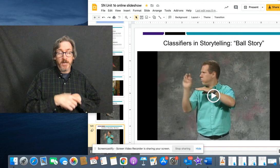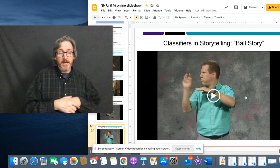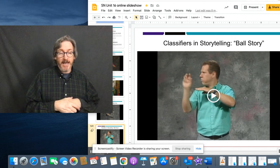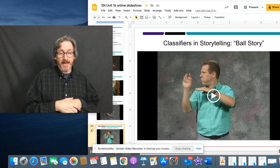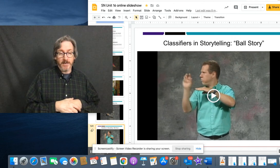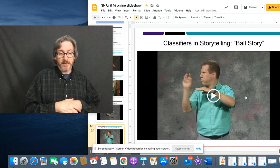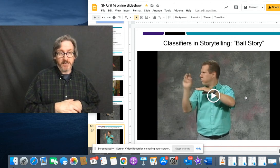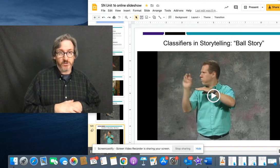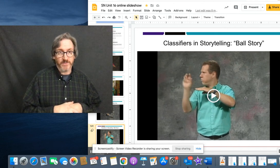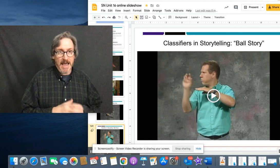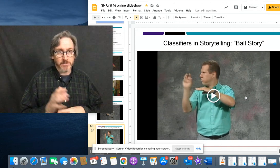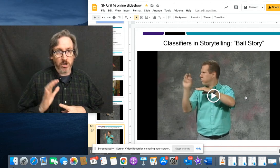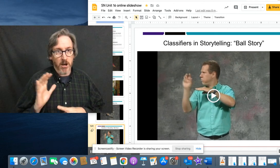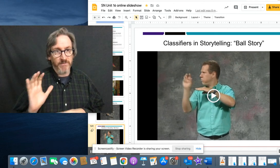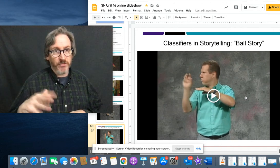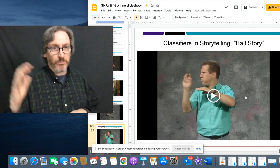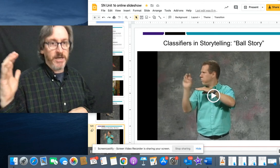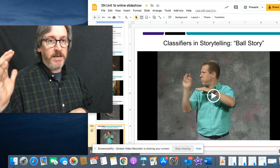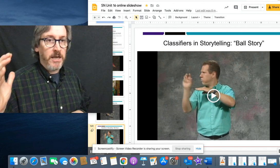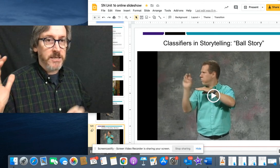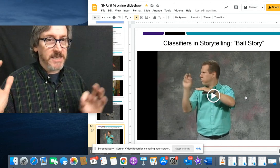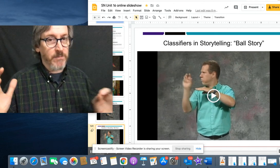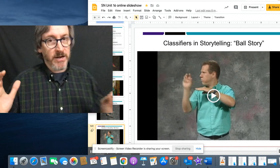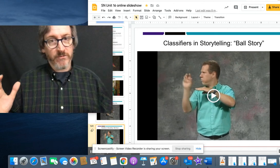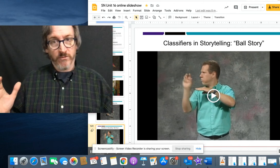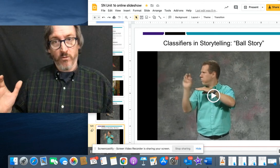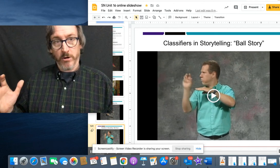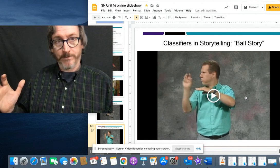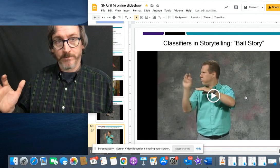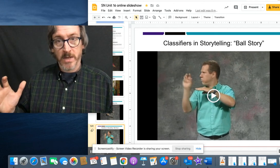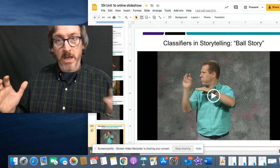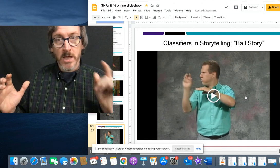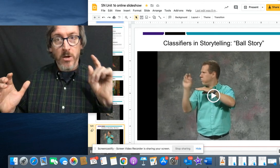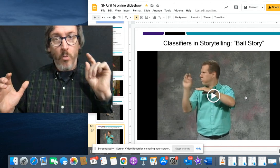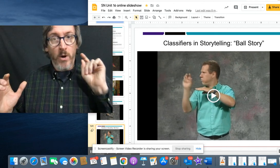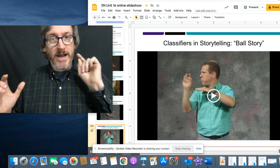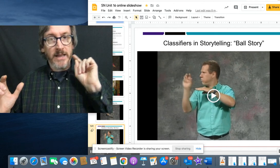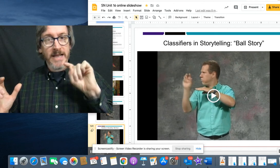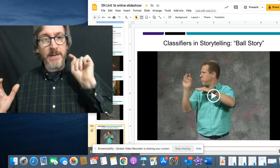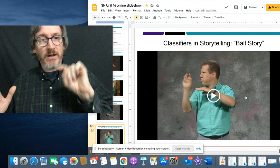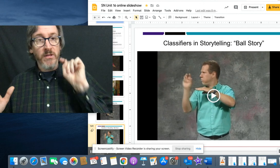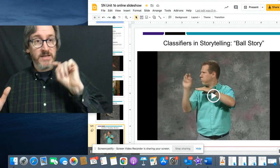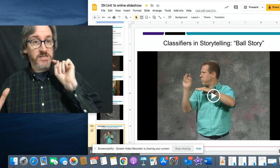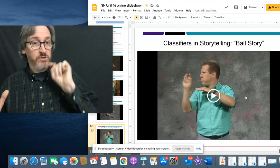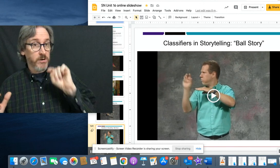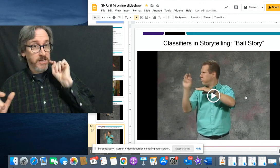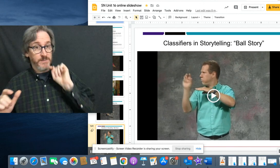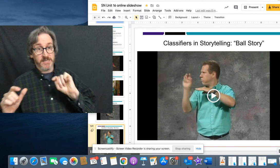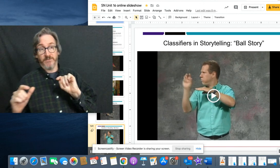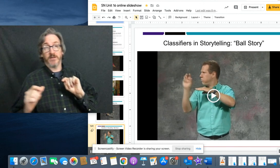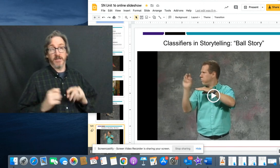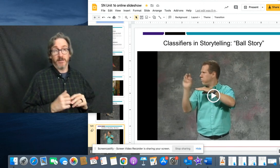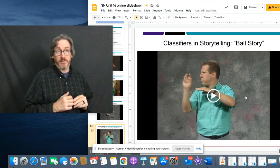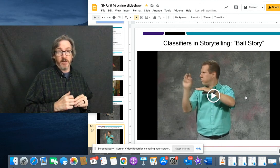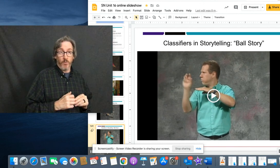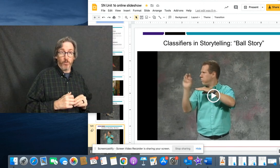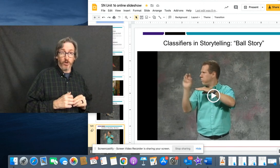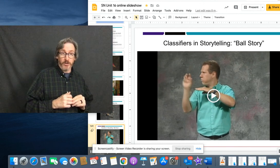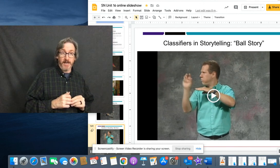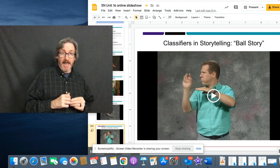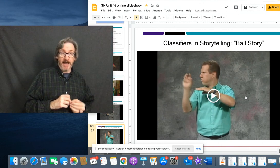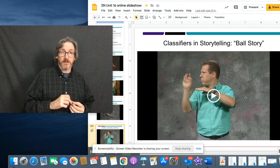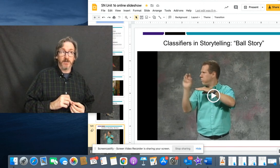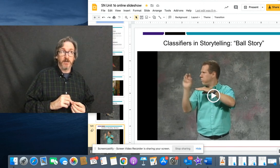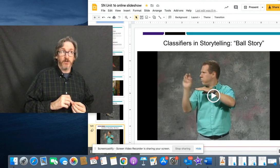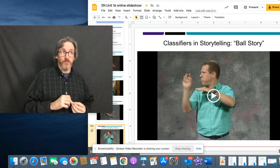2, and it sort of caps off 3 to get ready for 4. What I like about this story specifically, when